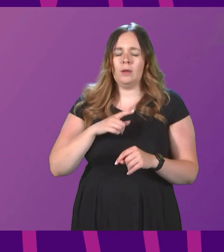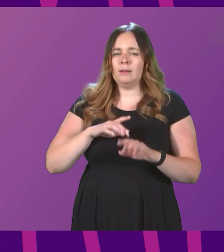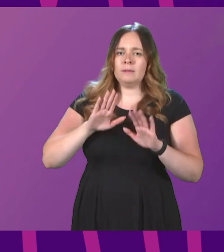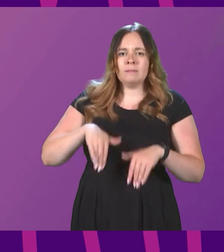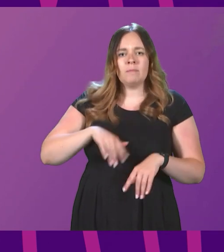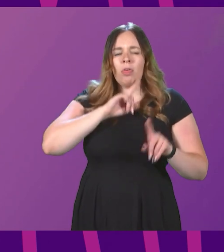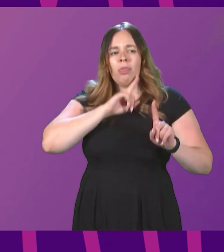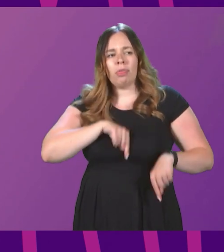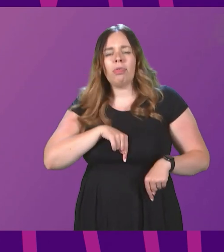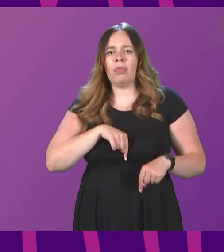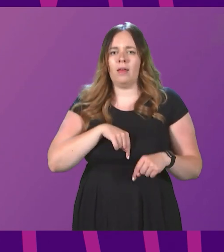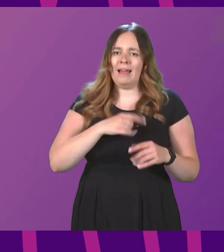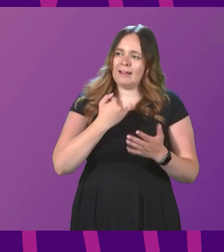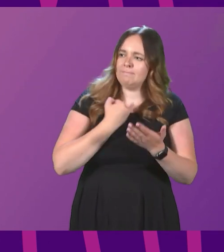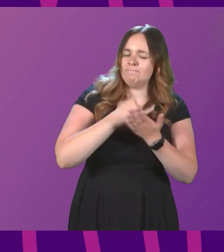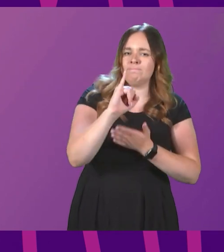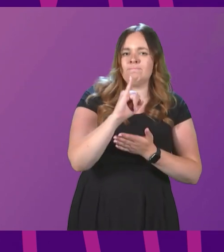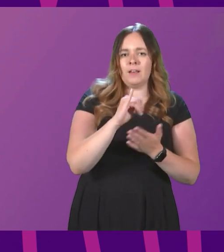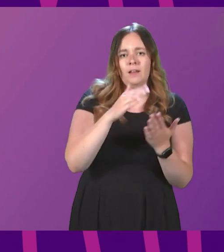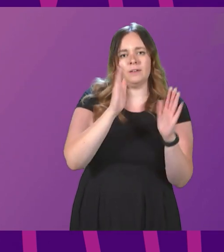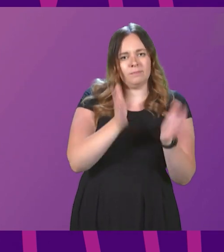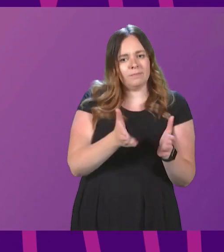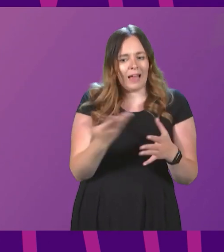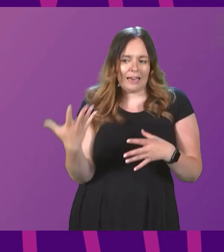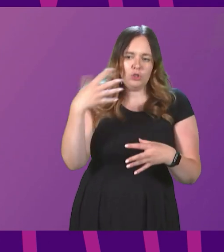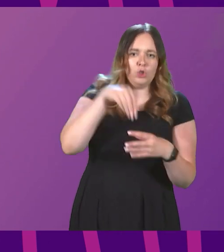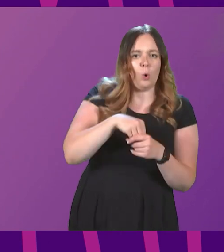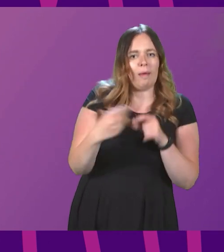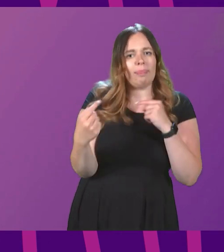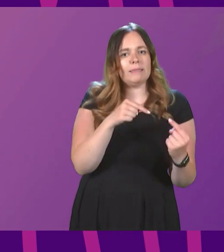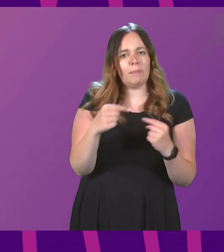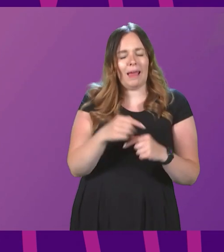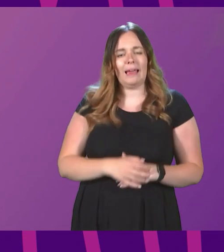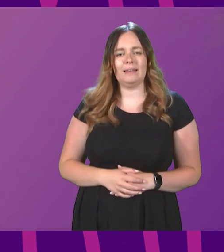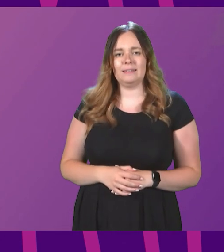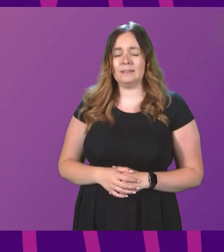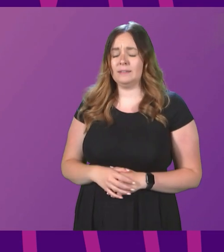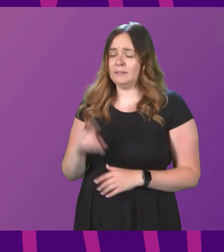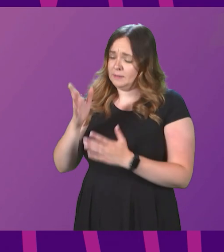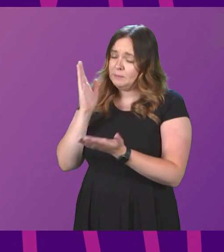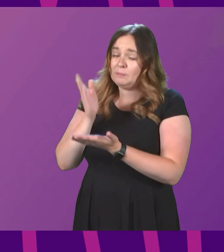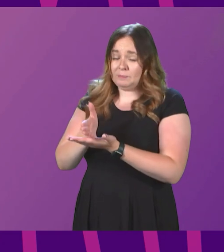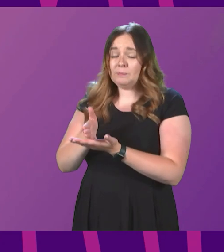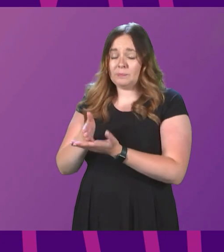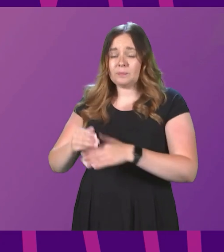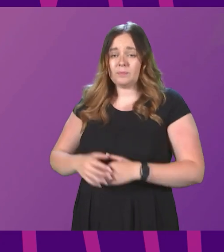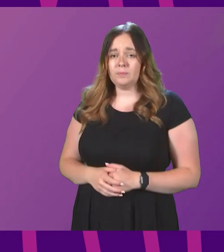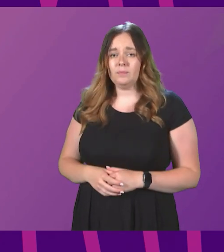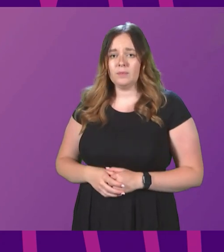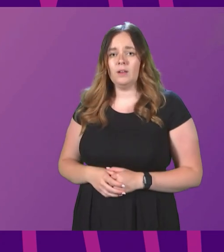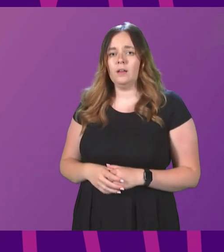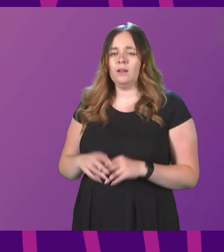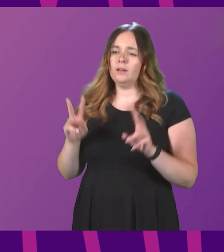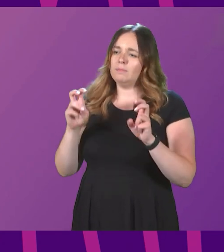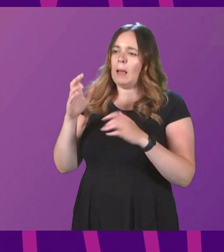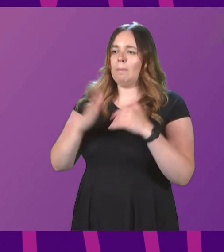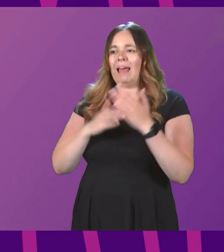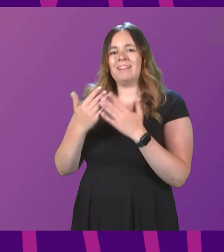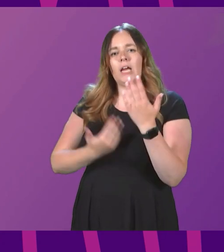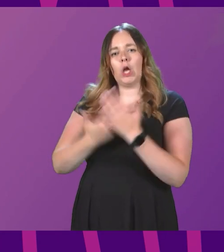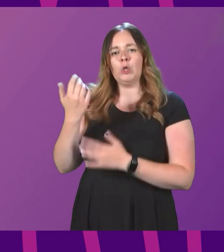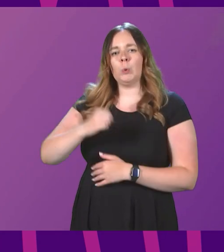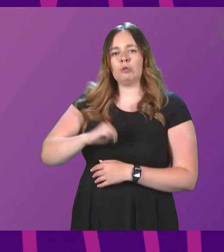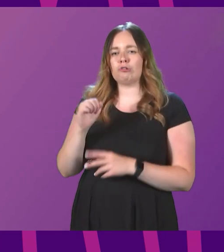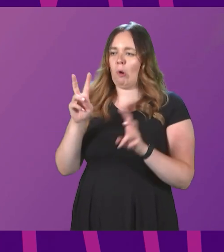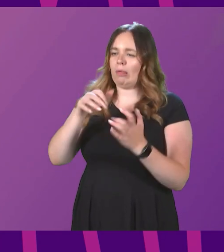the referendum's mandate and instead join the debate? First minister. Absolutely. The building a new Scotland series of papers